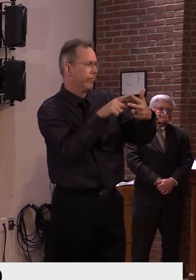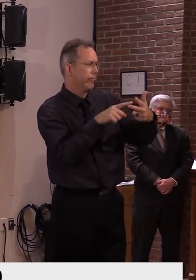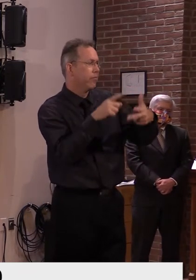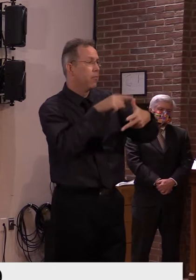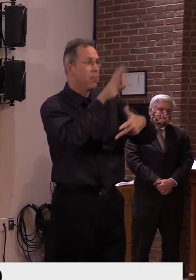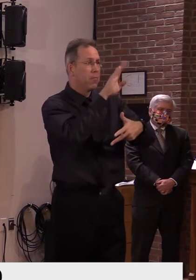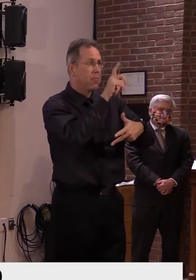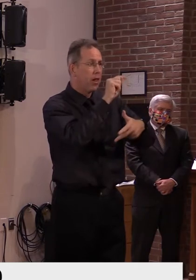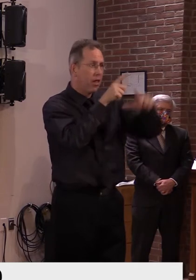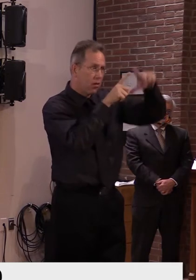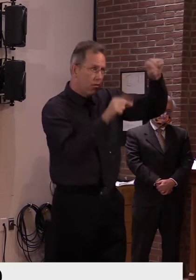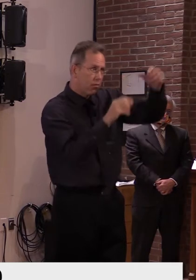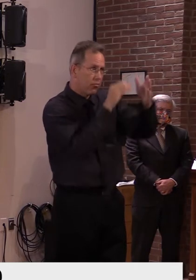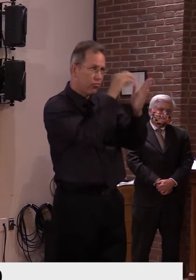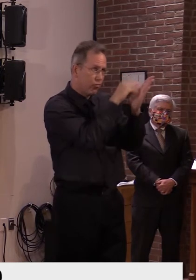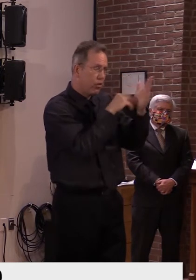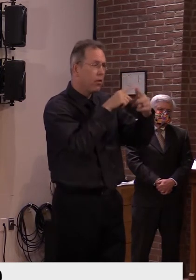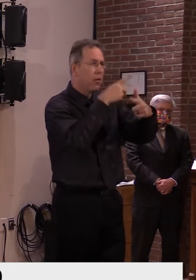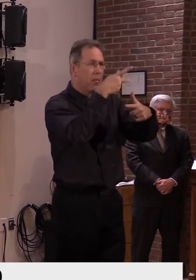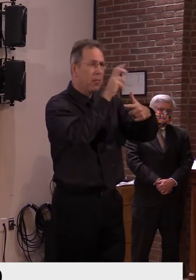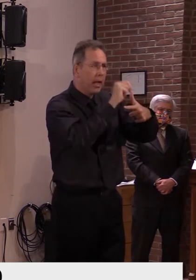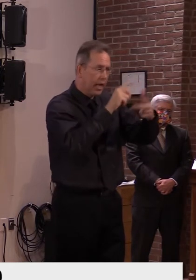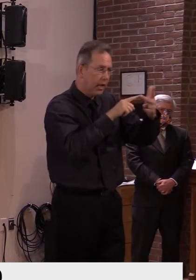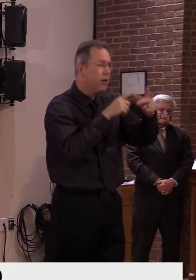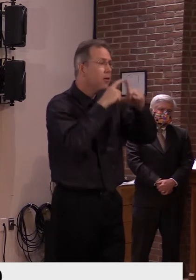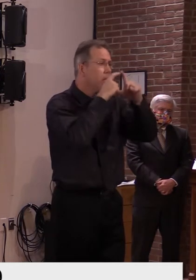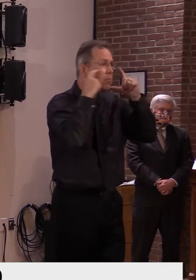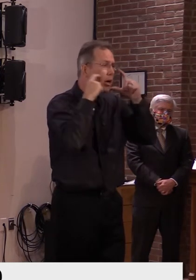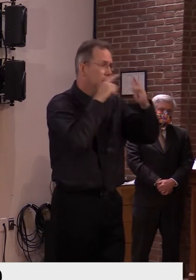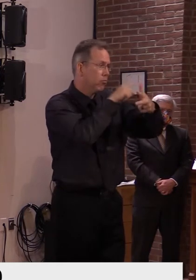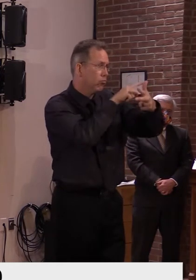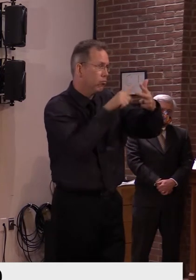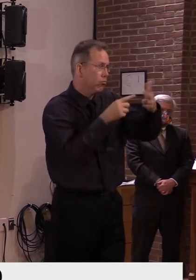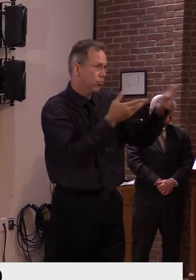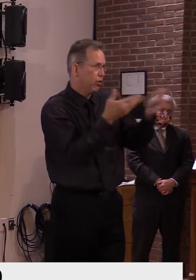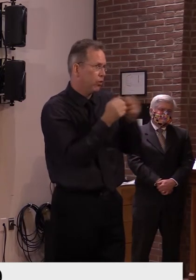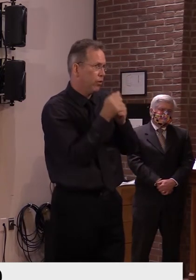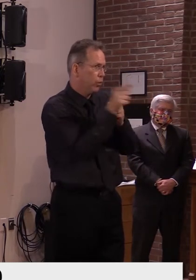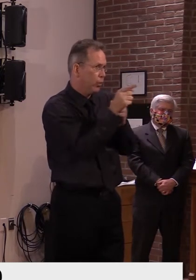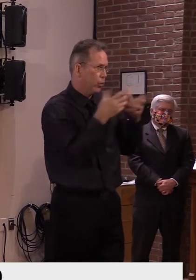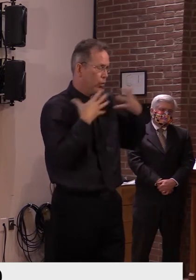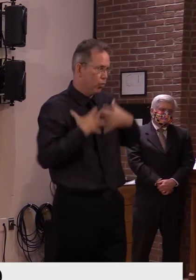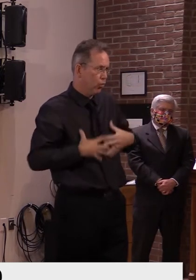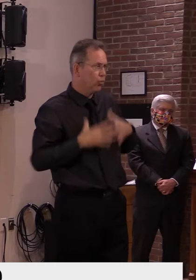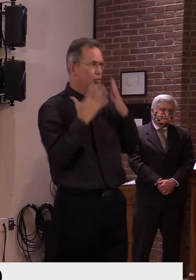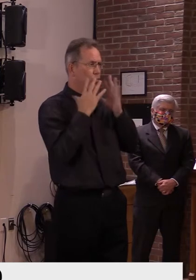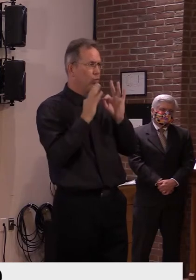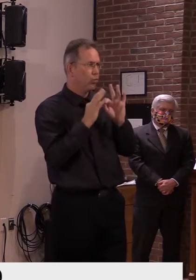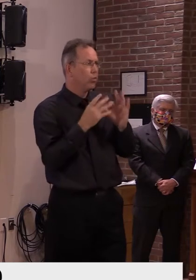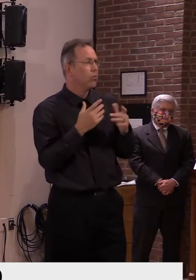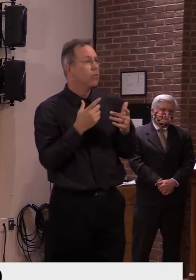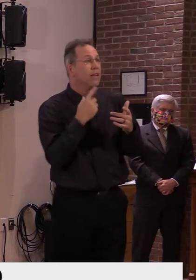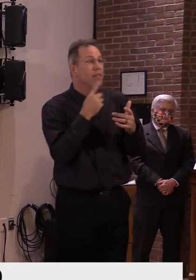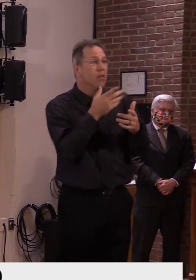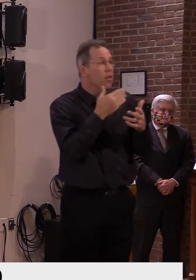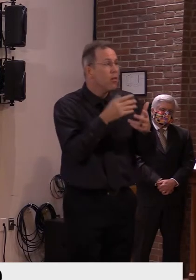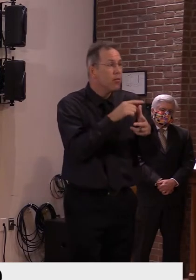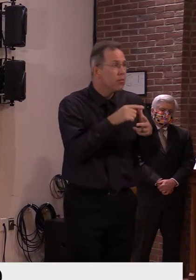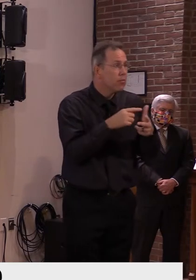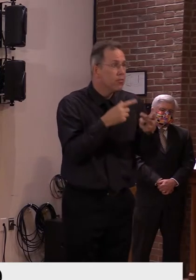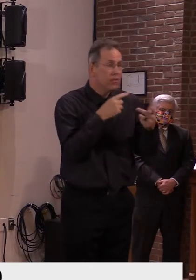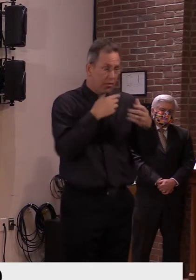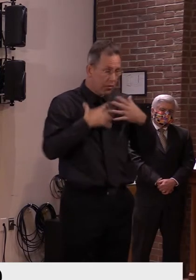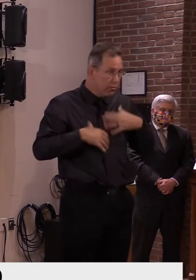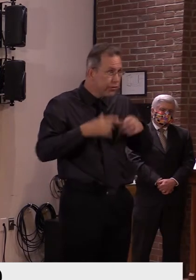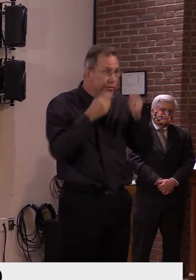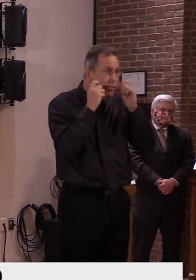you have not already voted that ballot and that was mailed to you. If you have any questions about the voting process between now and election